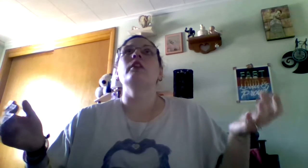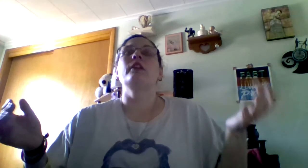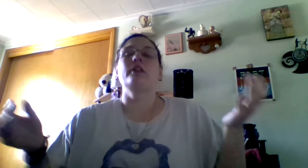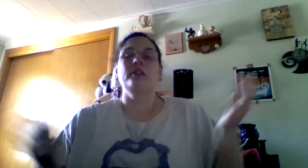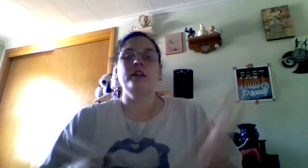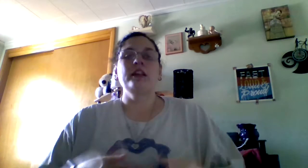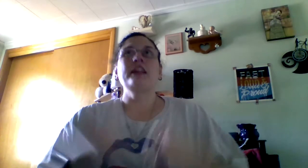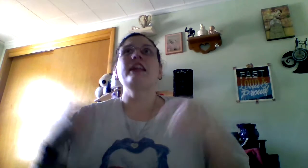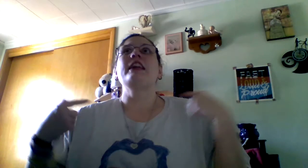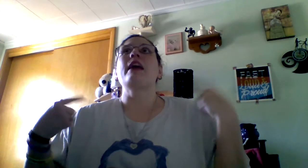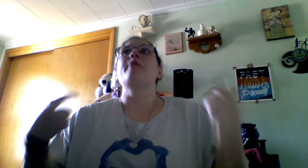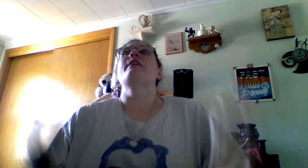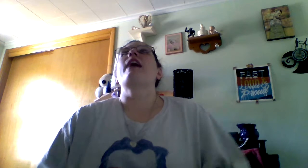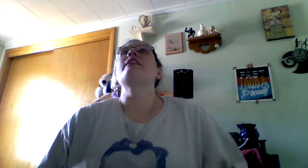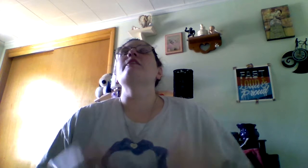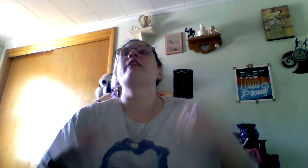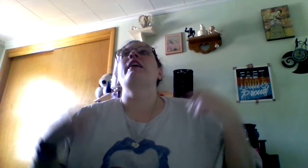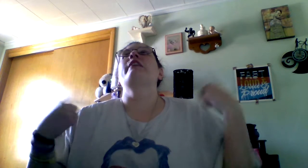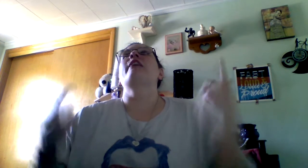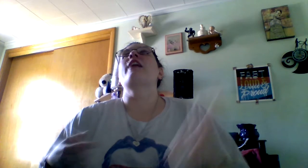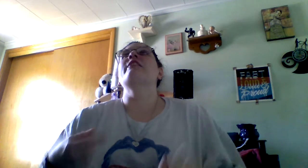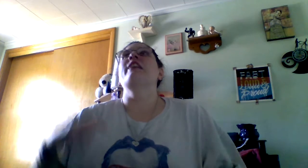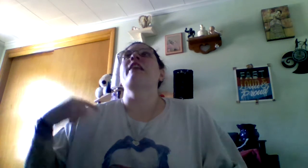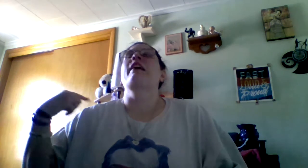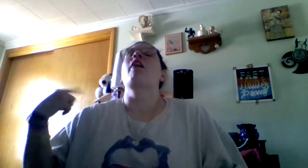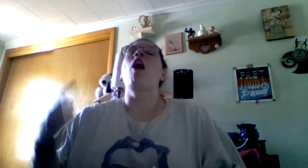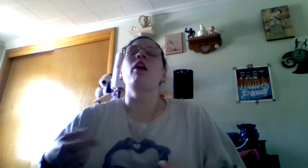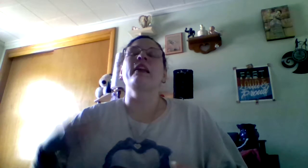So, he kept texting, texting, then calling.